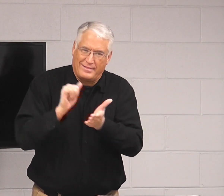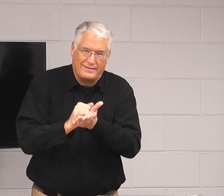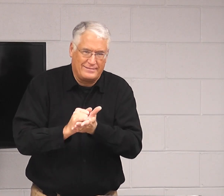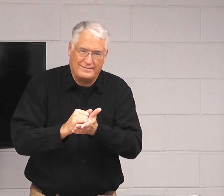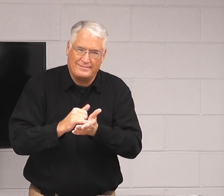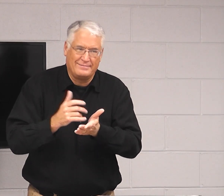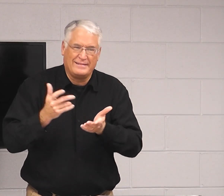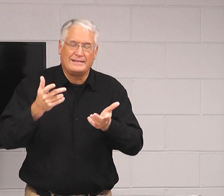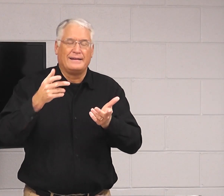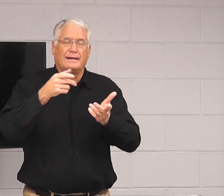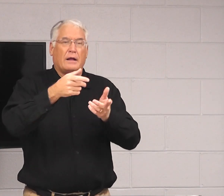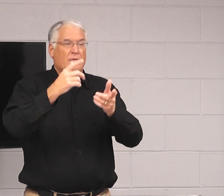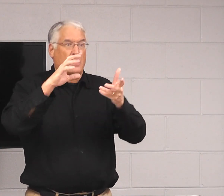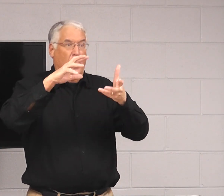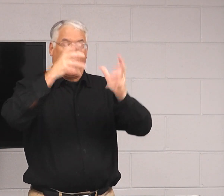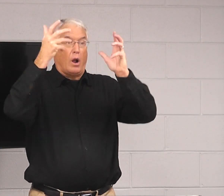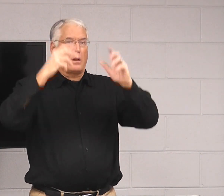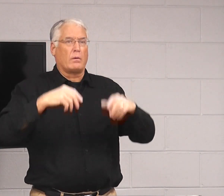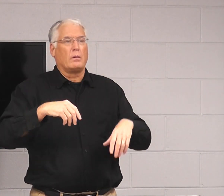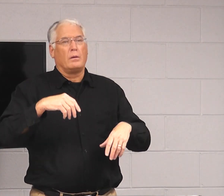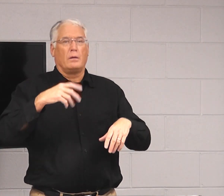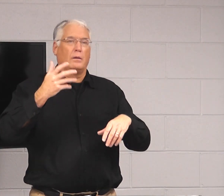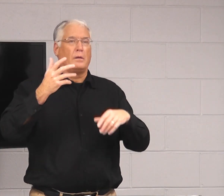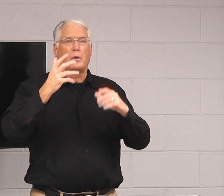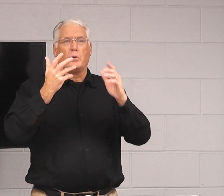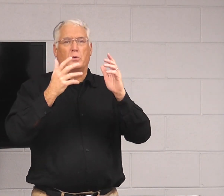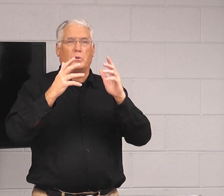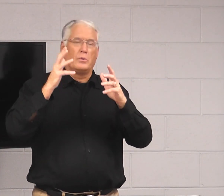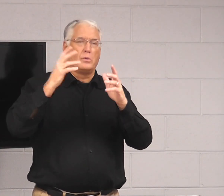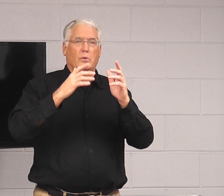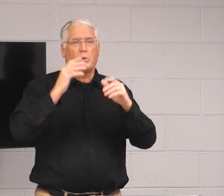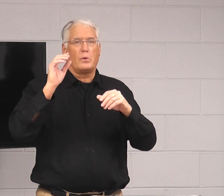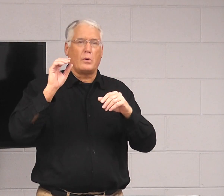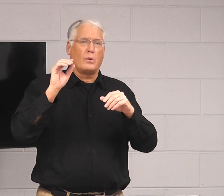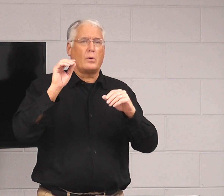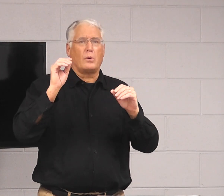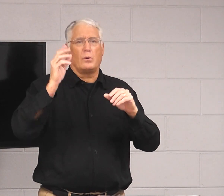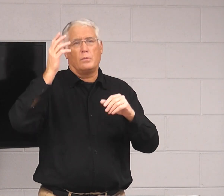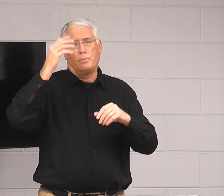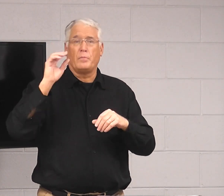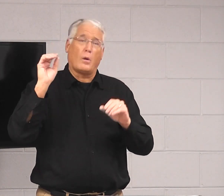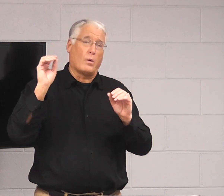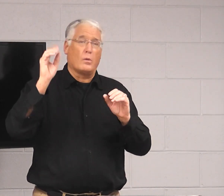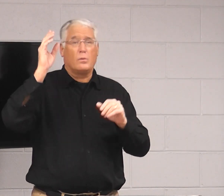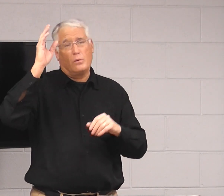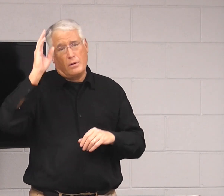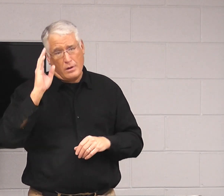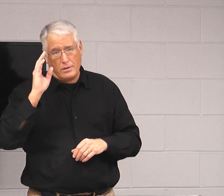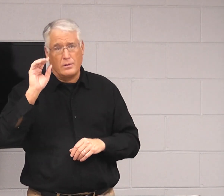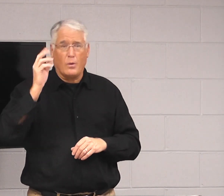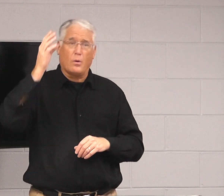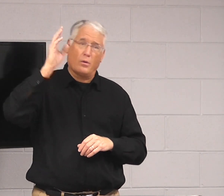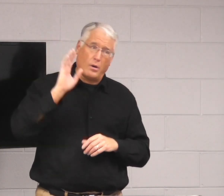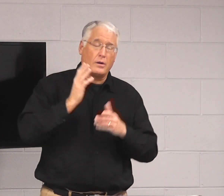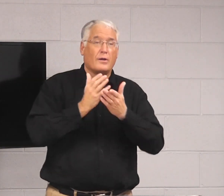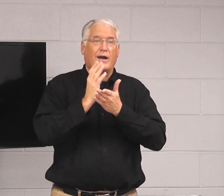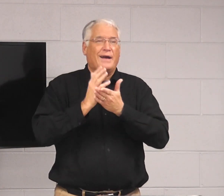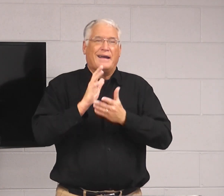time, you don't mean that, though. That causes, you know, confusion. You're messed up. You say, God.